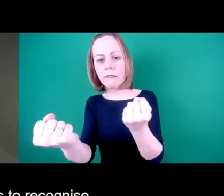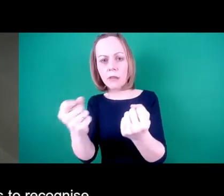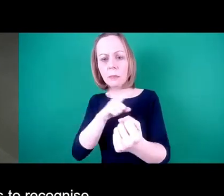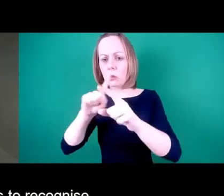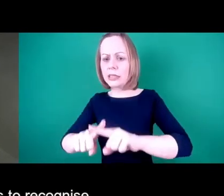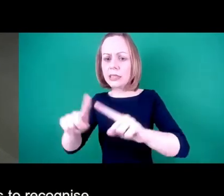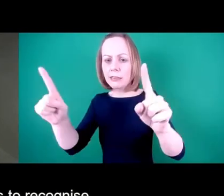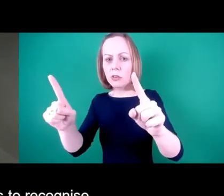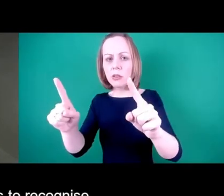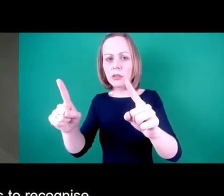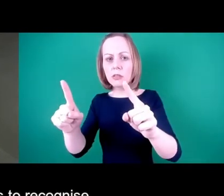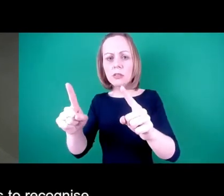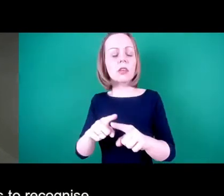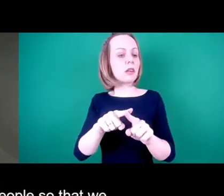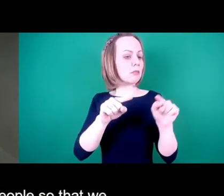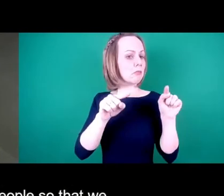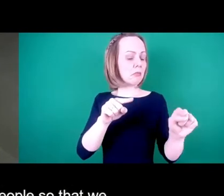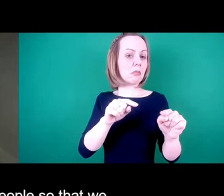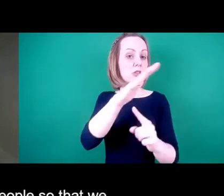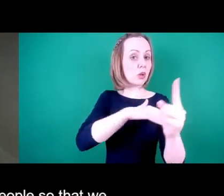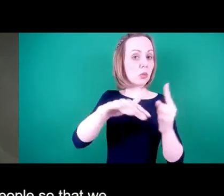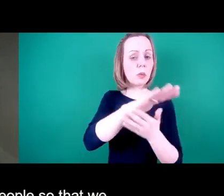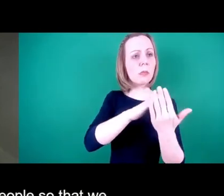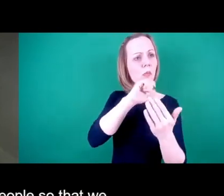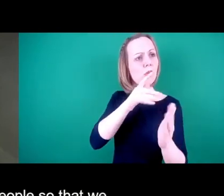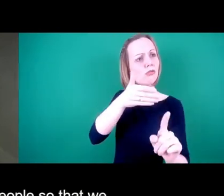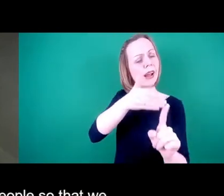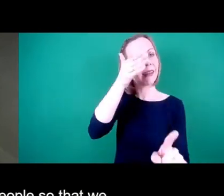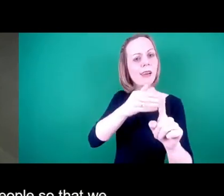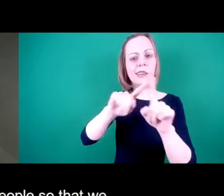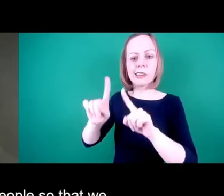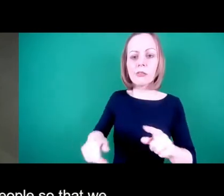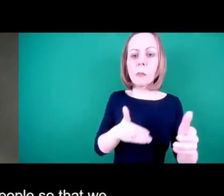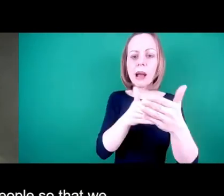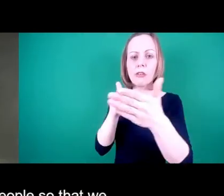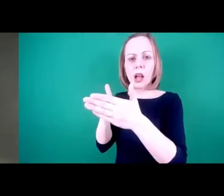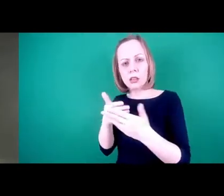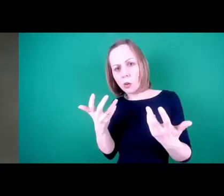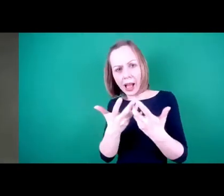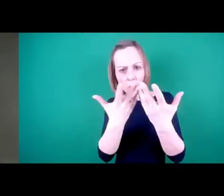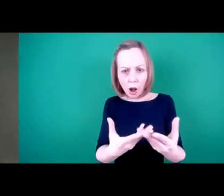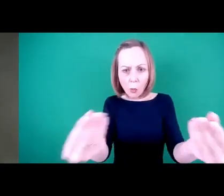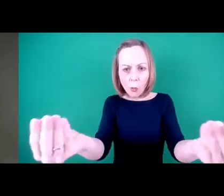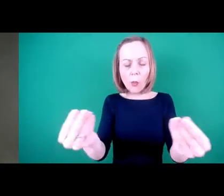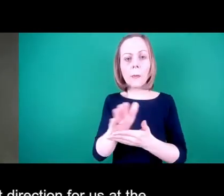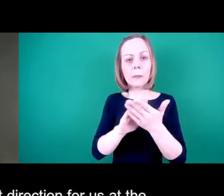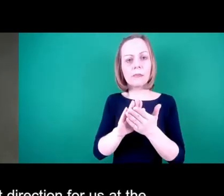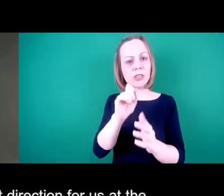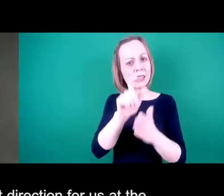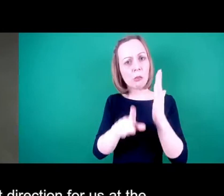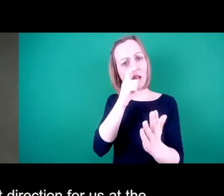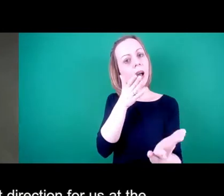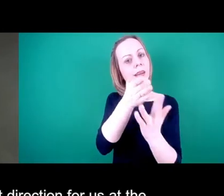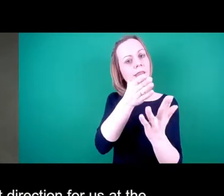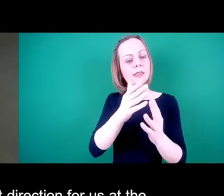barriers that make life harder for disabled people so that we can try to remove those barriers. A big step